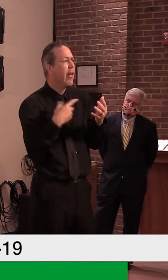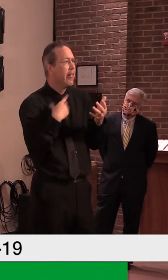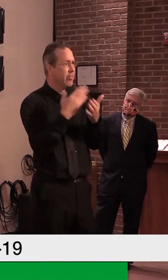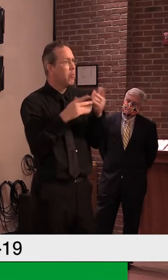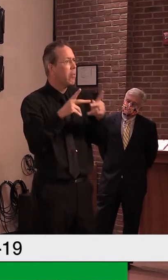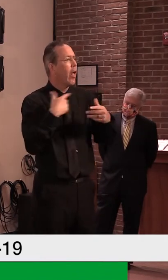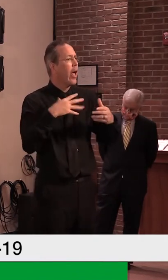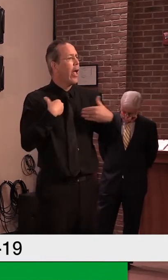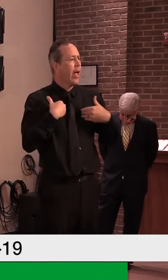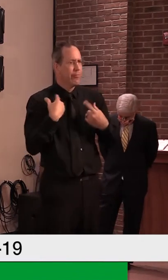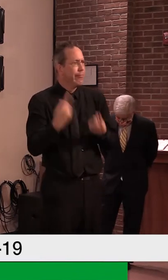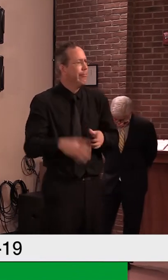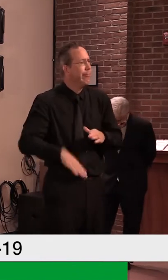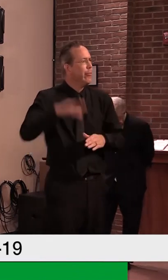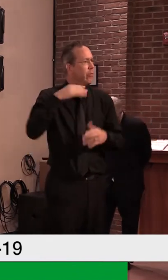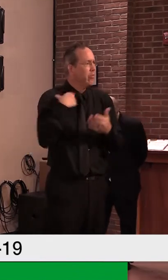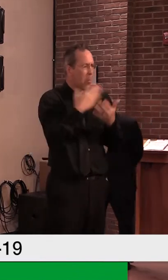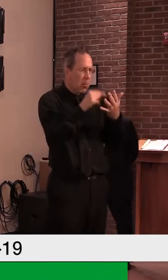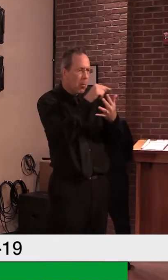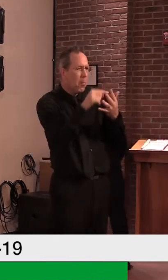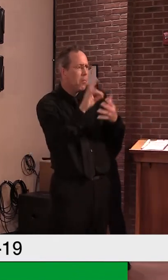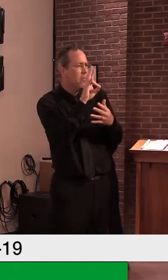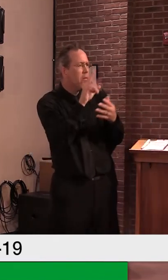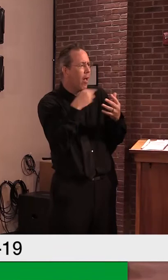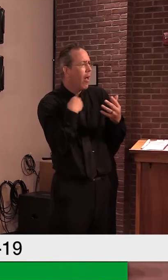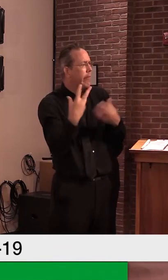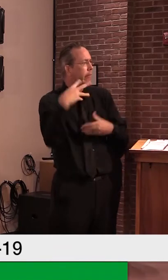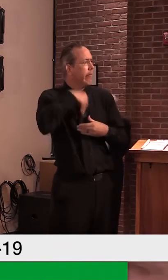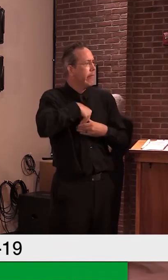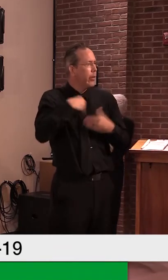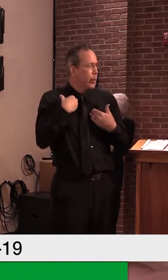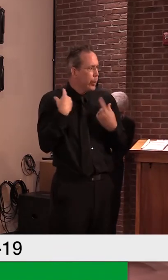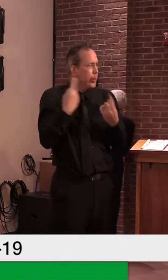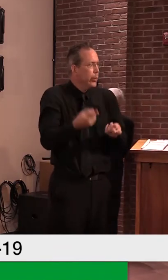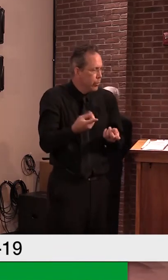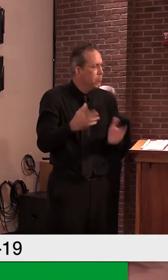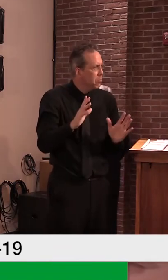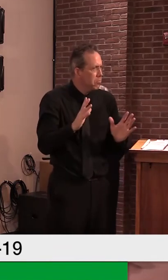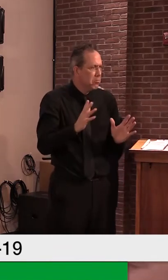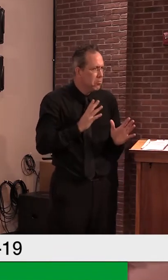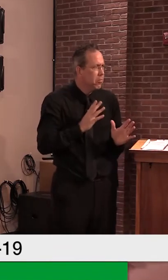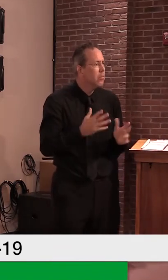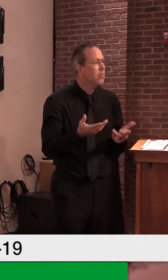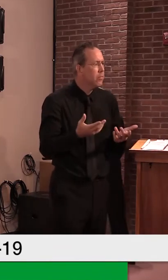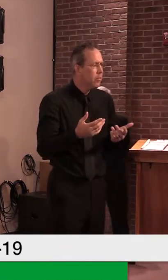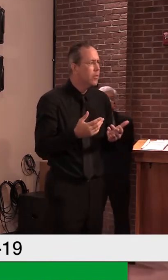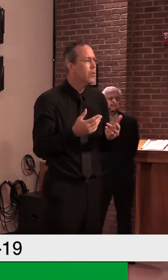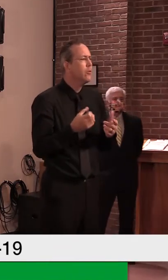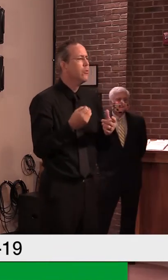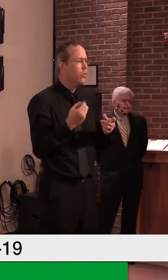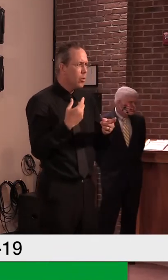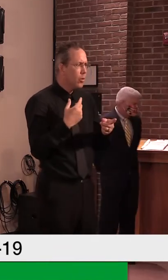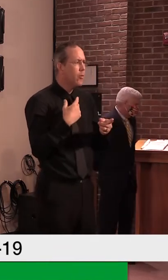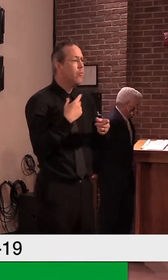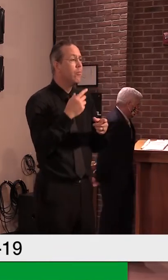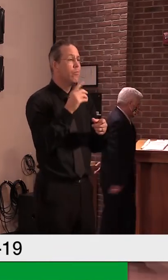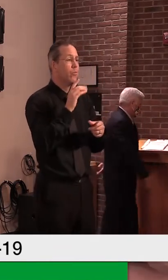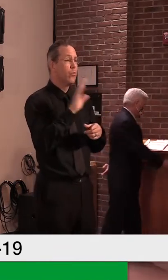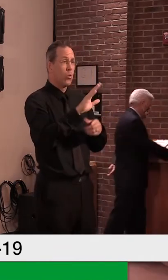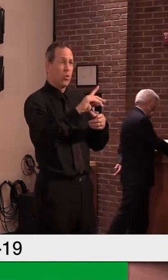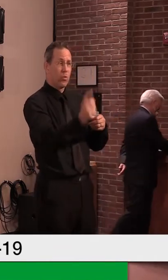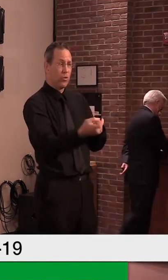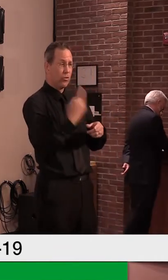positive and you would wonder is it truly positive against SARS-CoV-2 or is it picking up